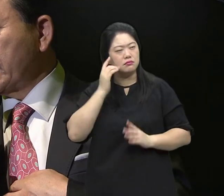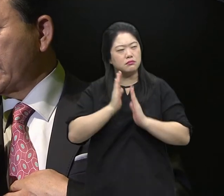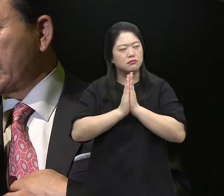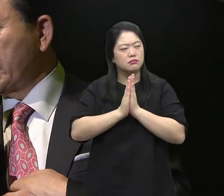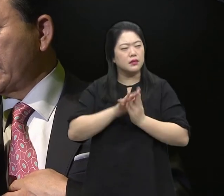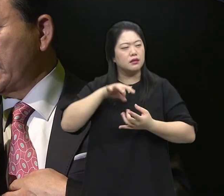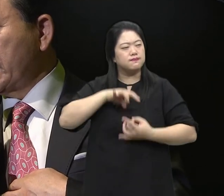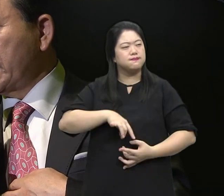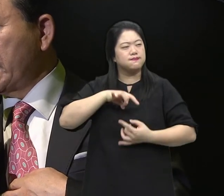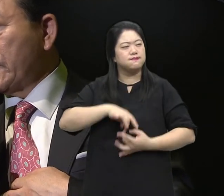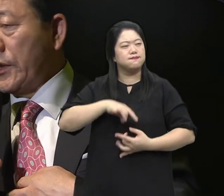pray